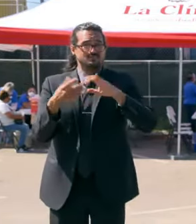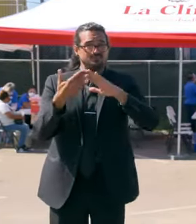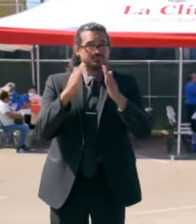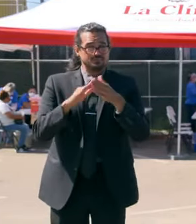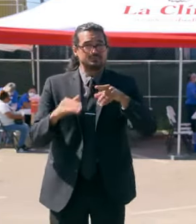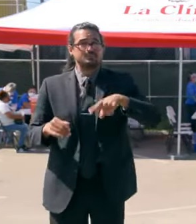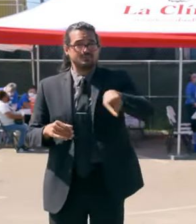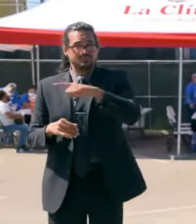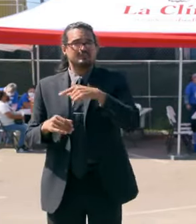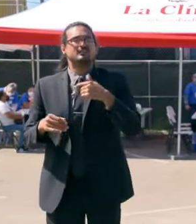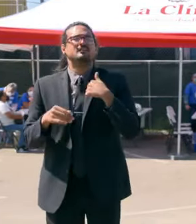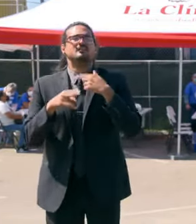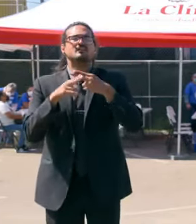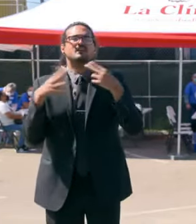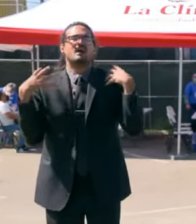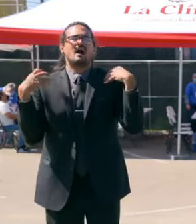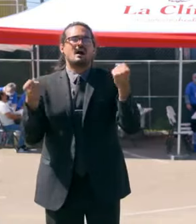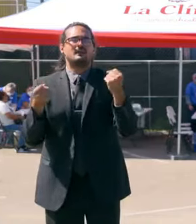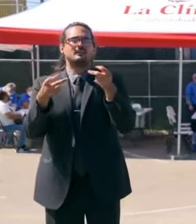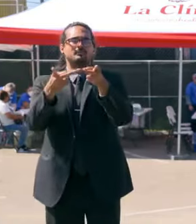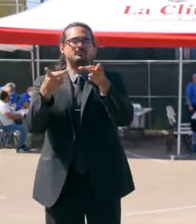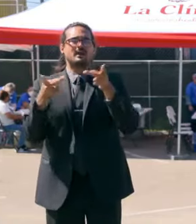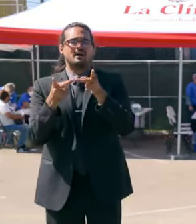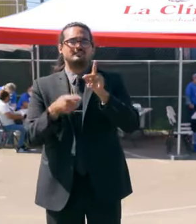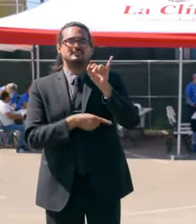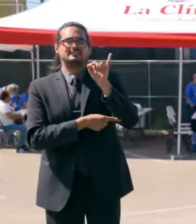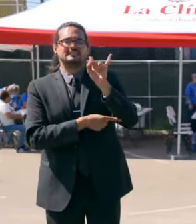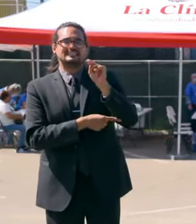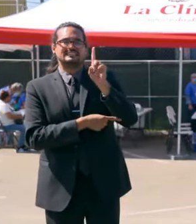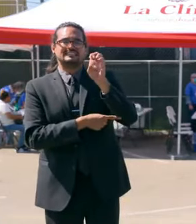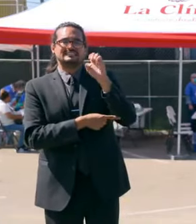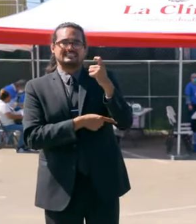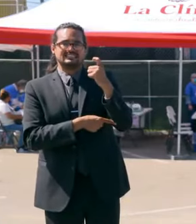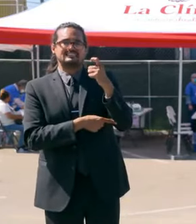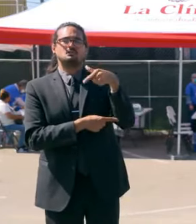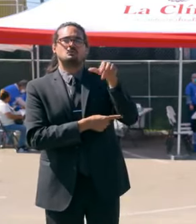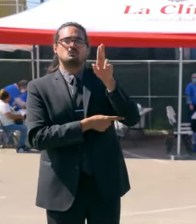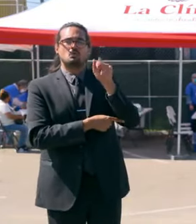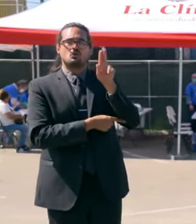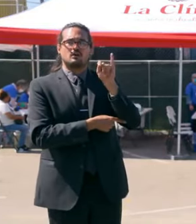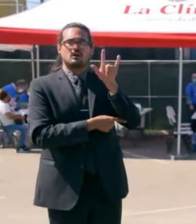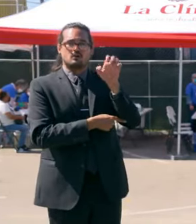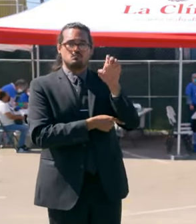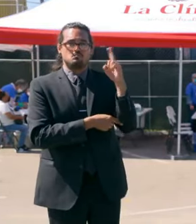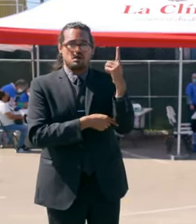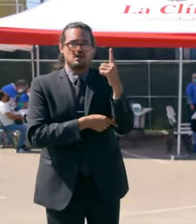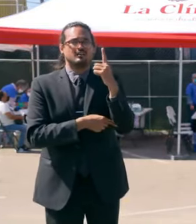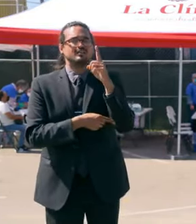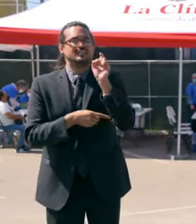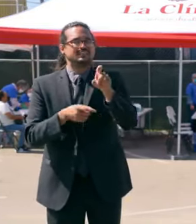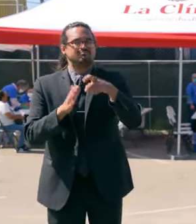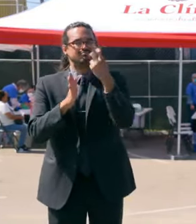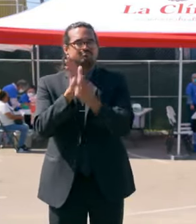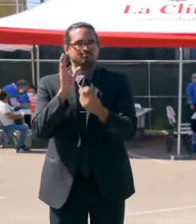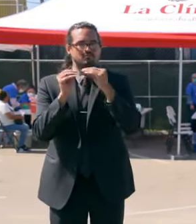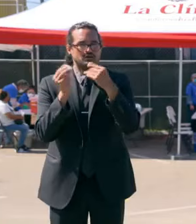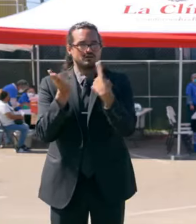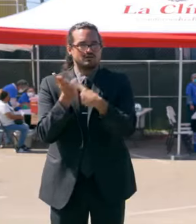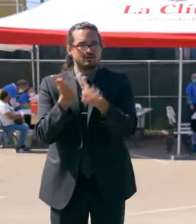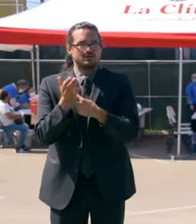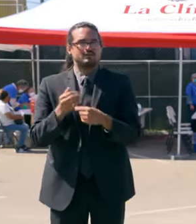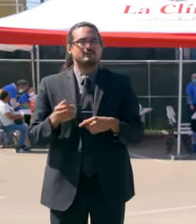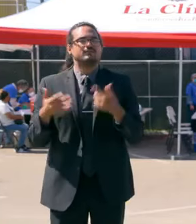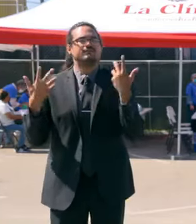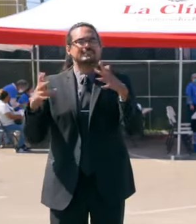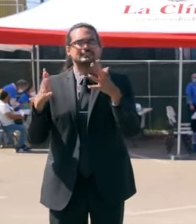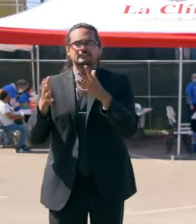Places Index Quartile 1. You'll have to look that up, but it's a long way of saying this. We have broken out in very detailed terms